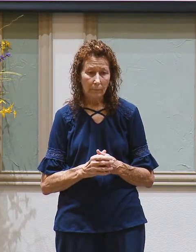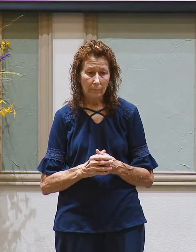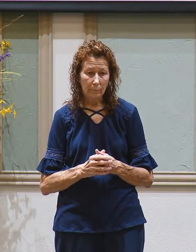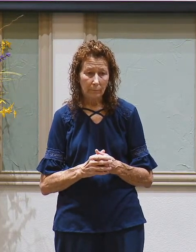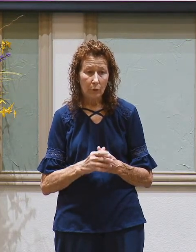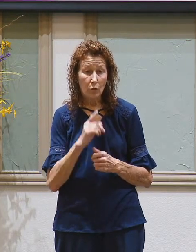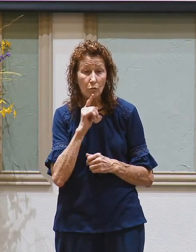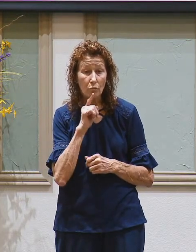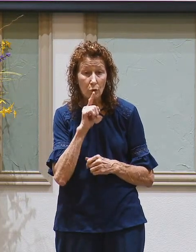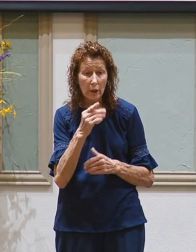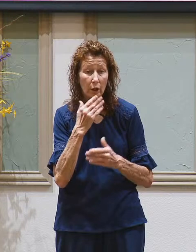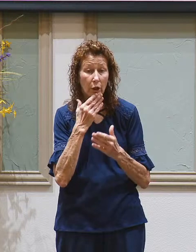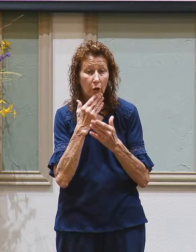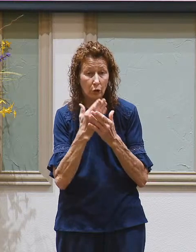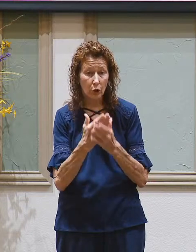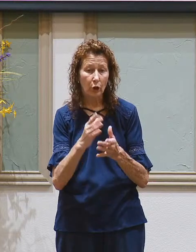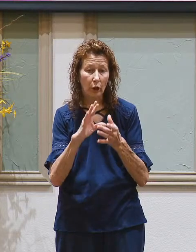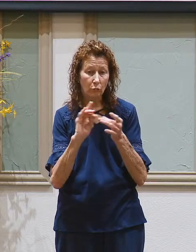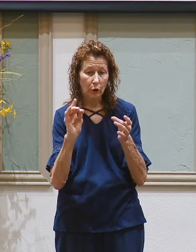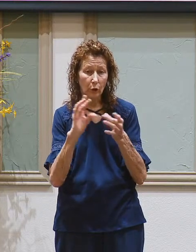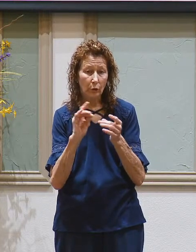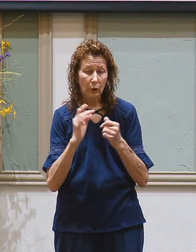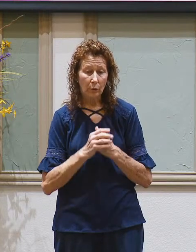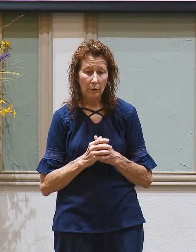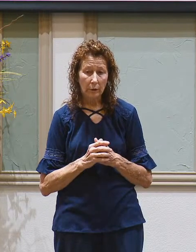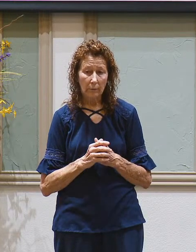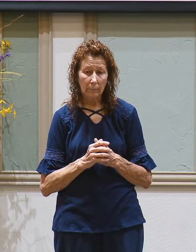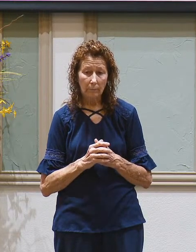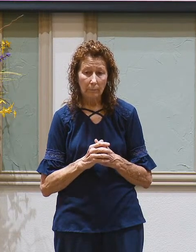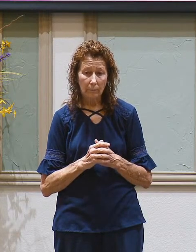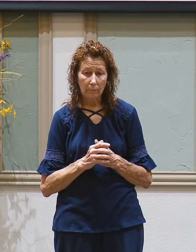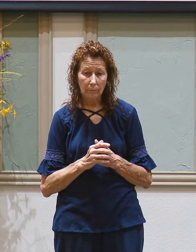really good news